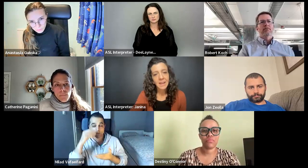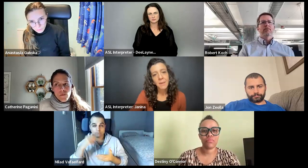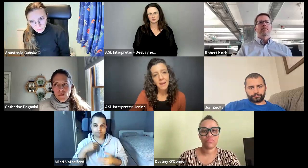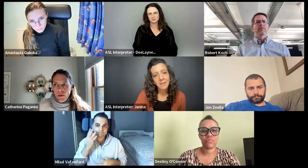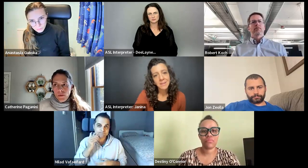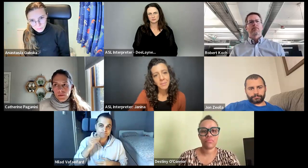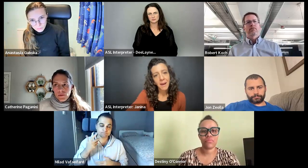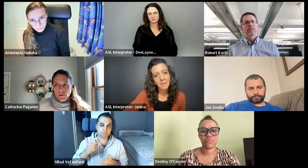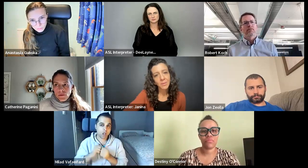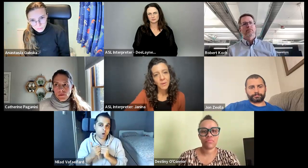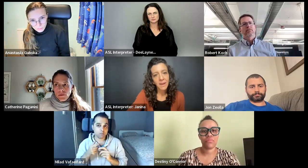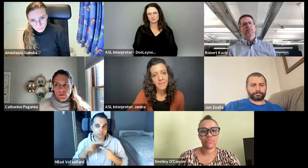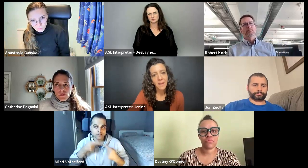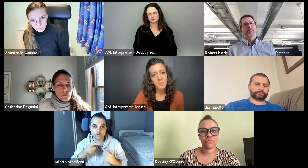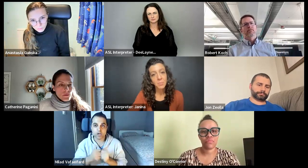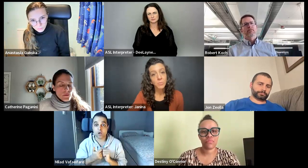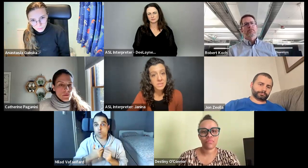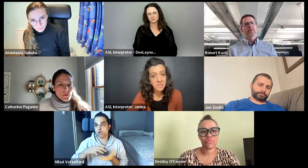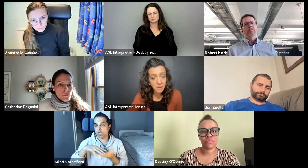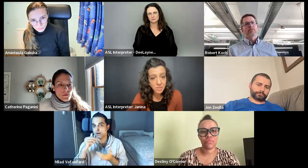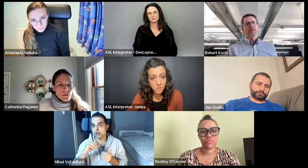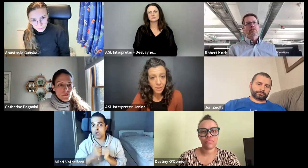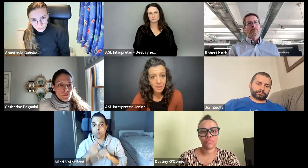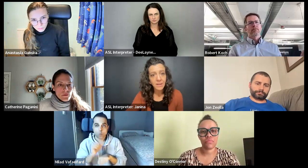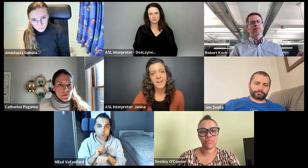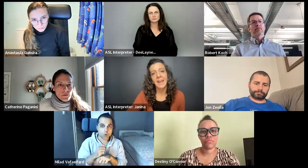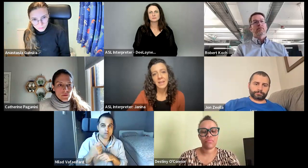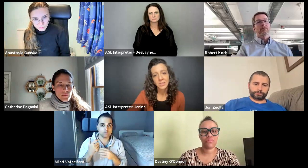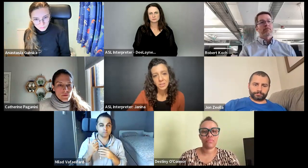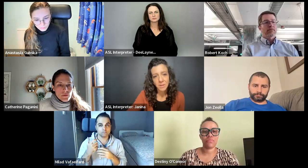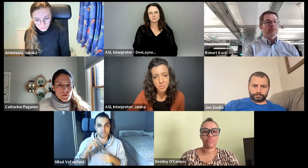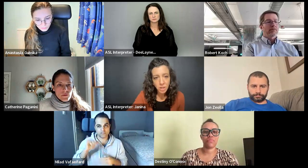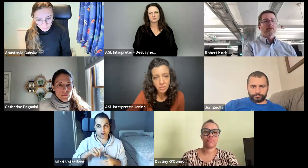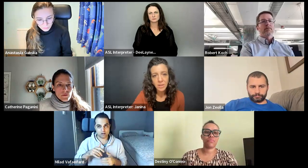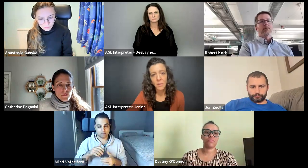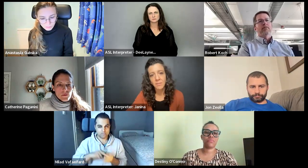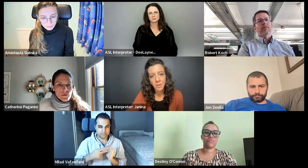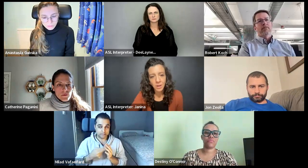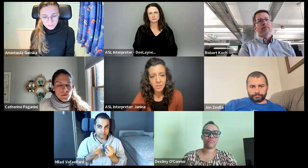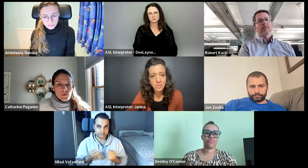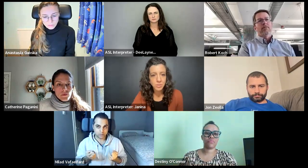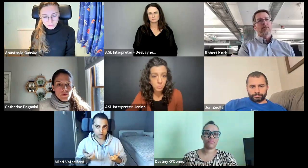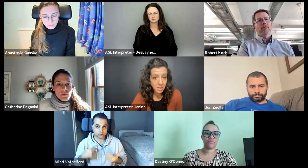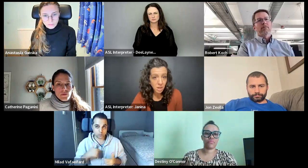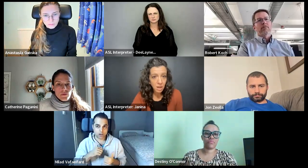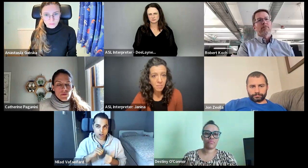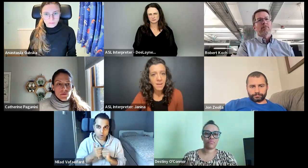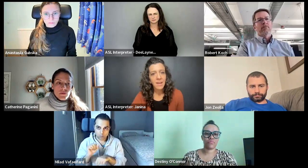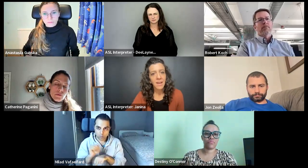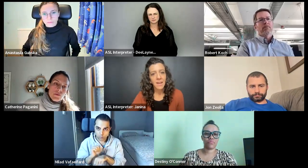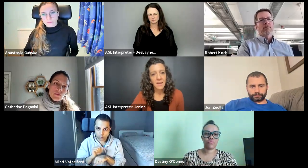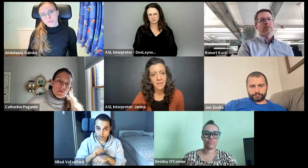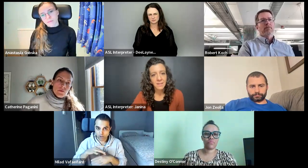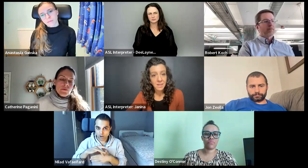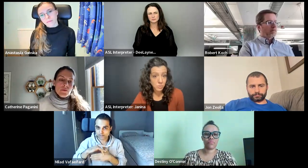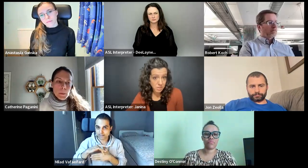and it might impact the way that people receive my story and I can share my struggles, how I've learned to do my job.